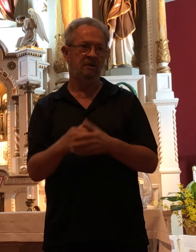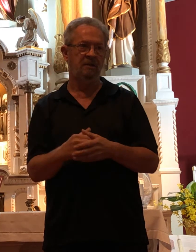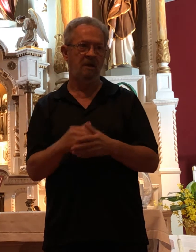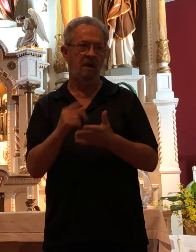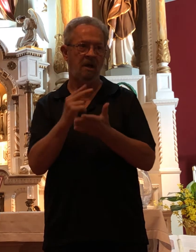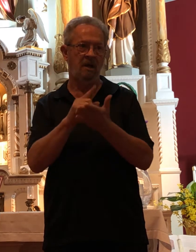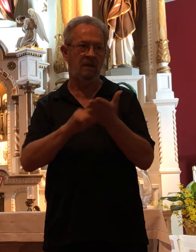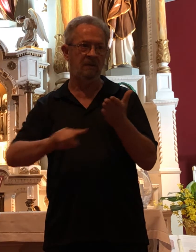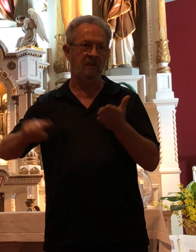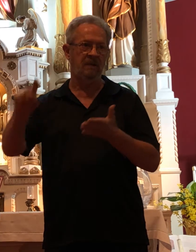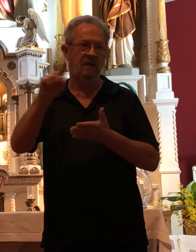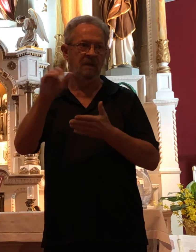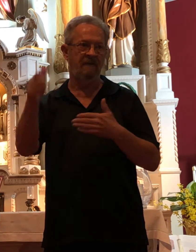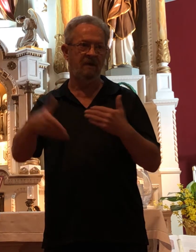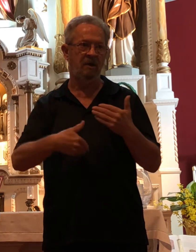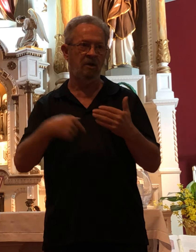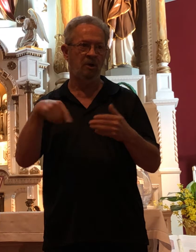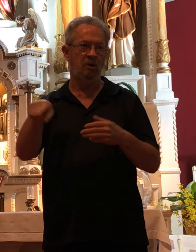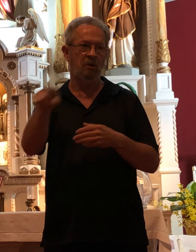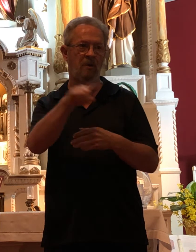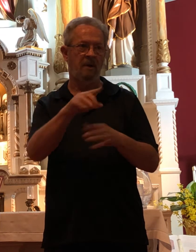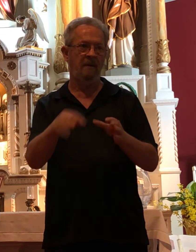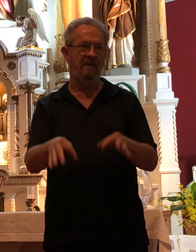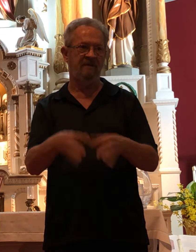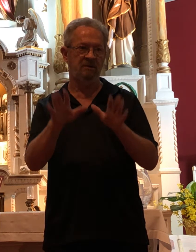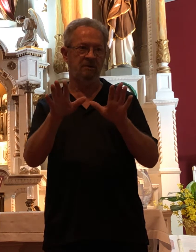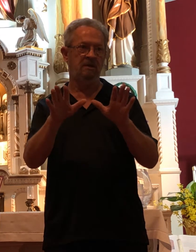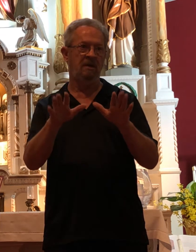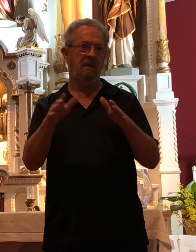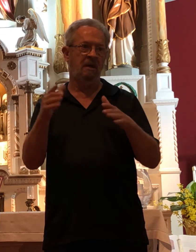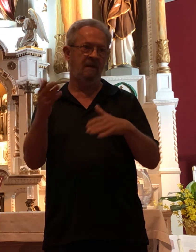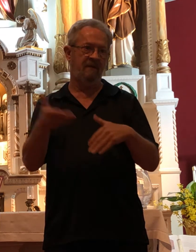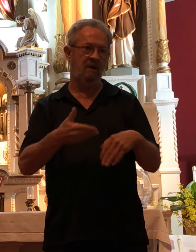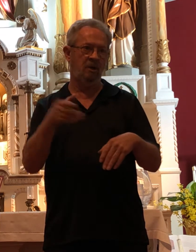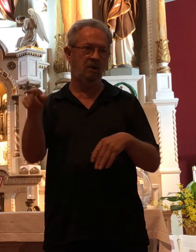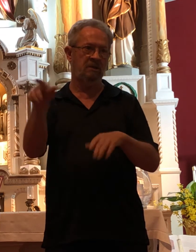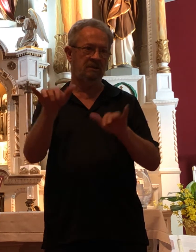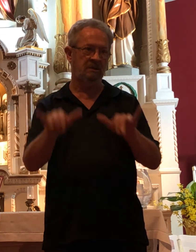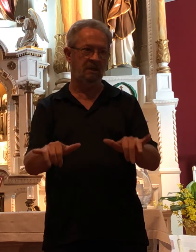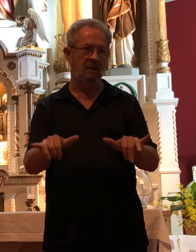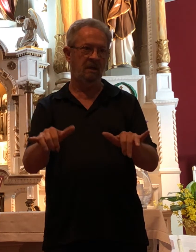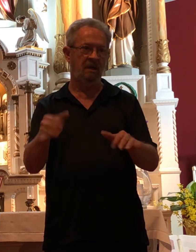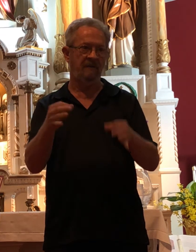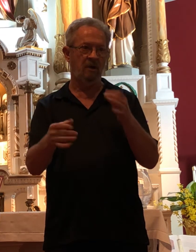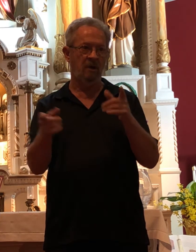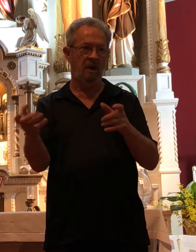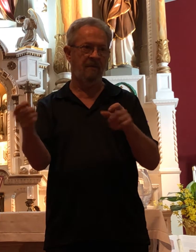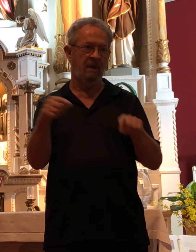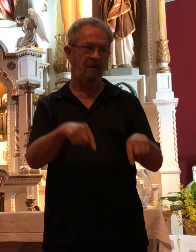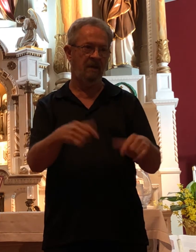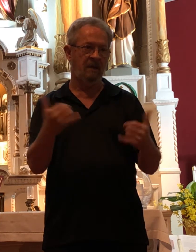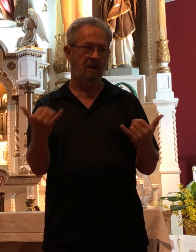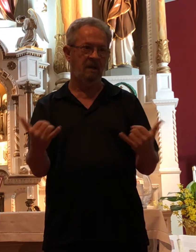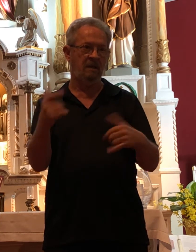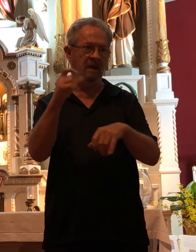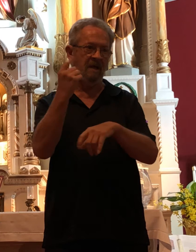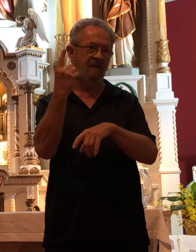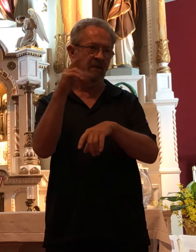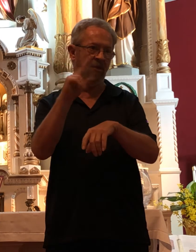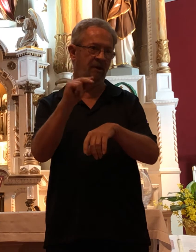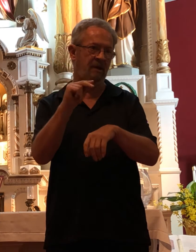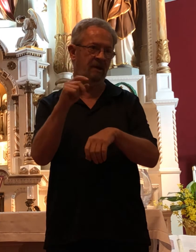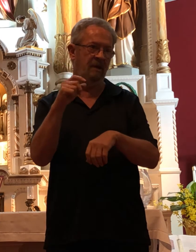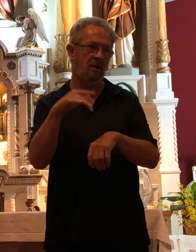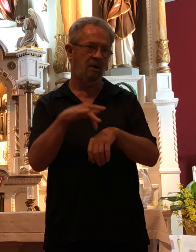invited to stay after this Mass or if you're coming to the 11.30 Mass to come early and to spend